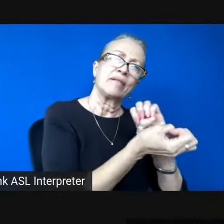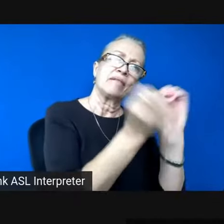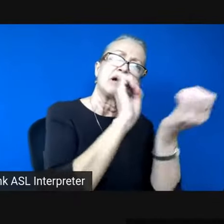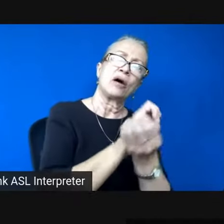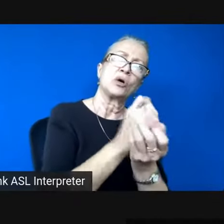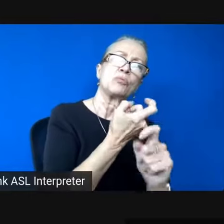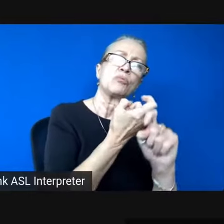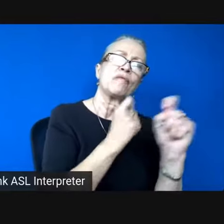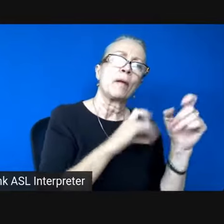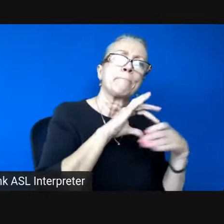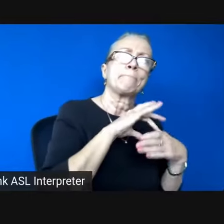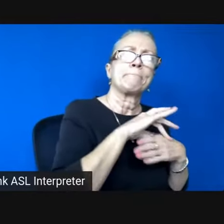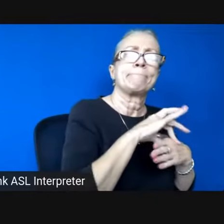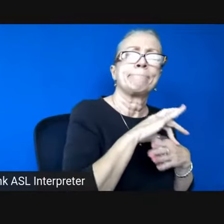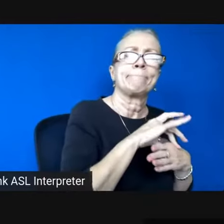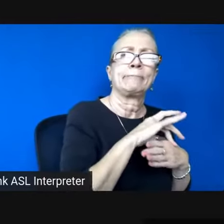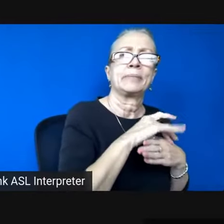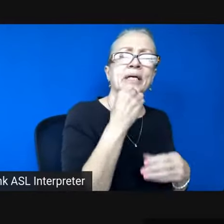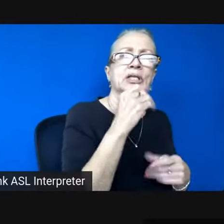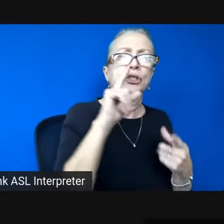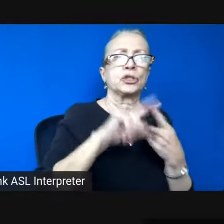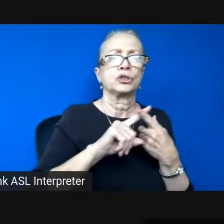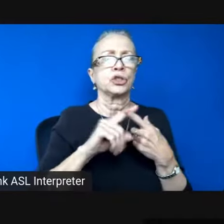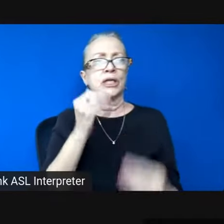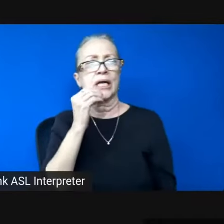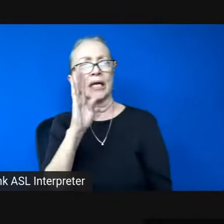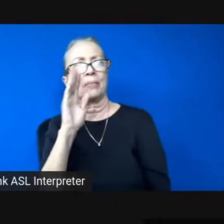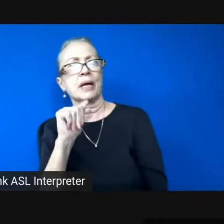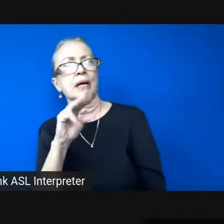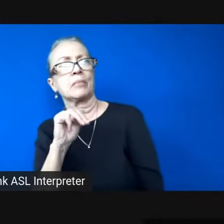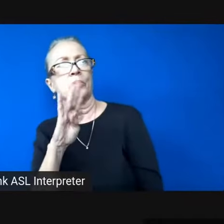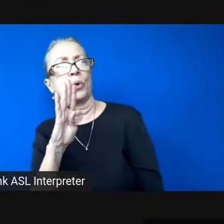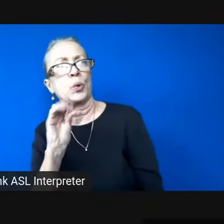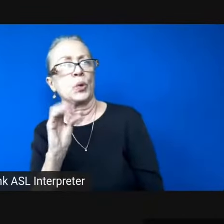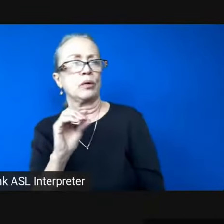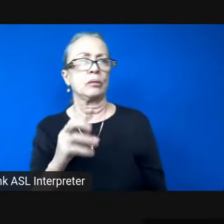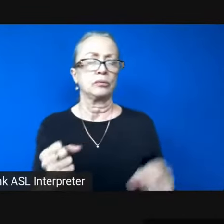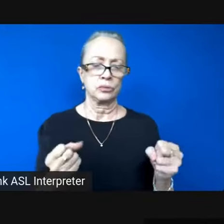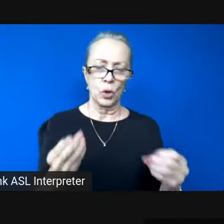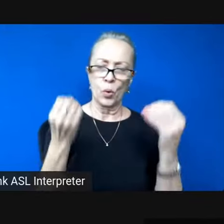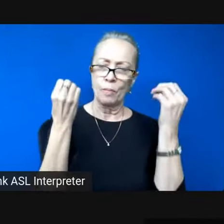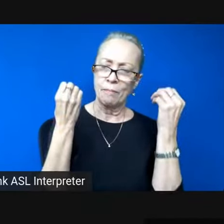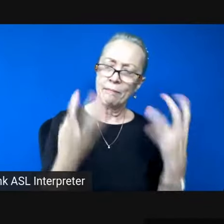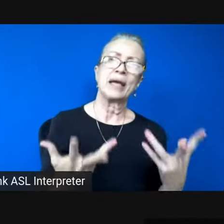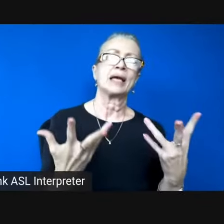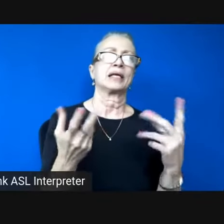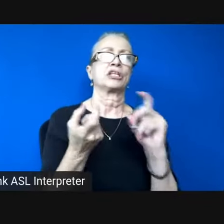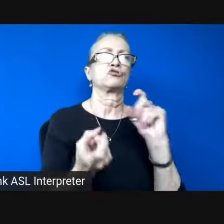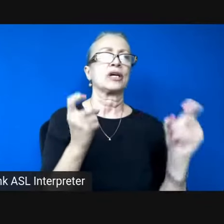eater of bamboo so many transfigurations i will never fathom